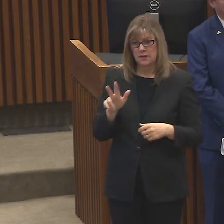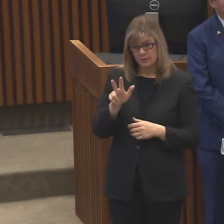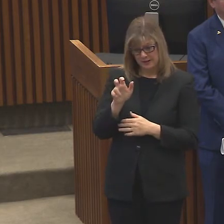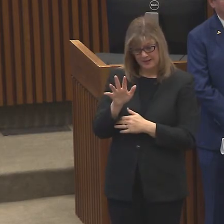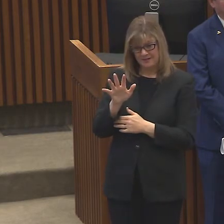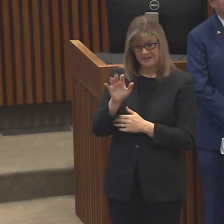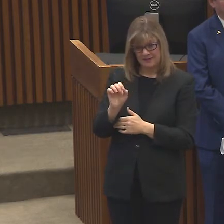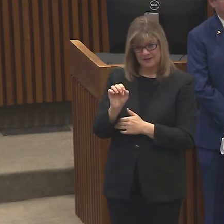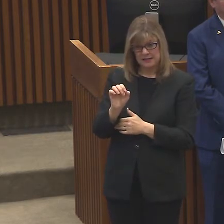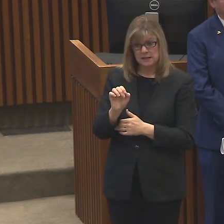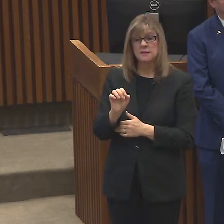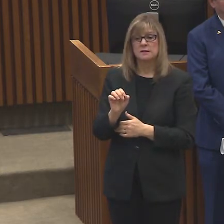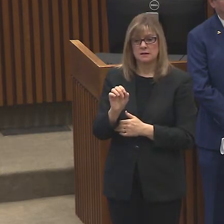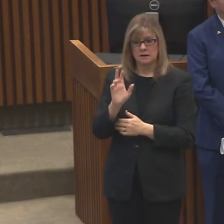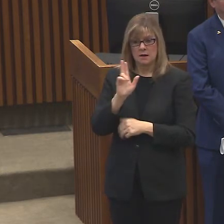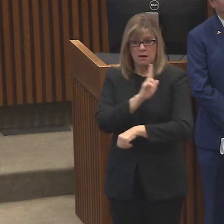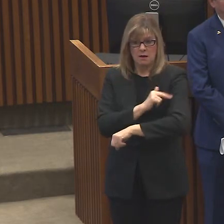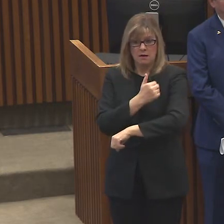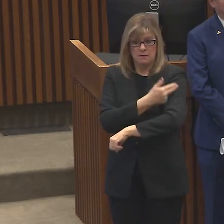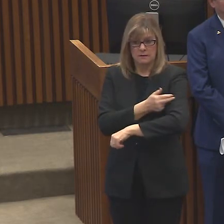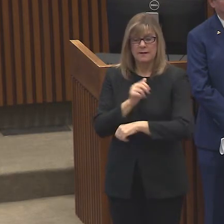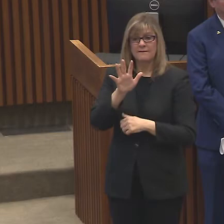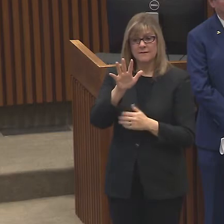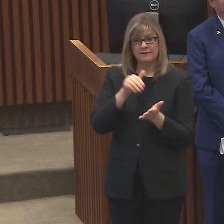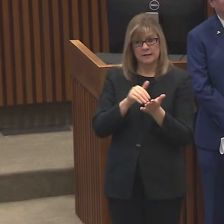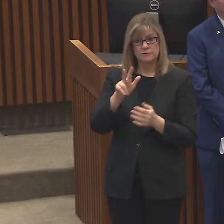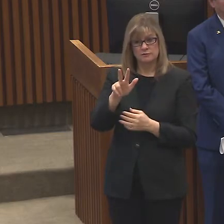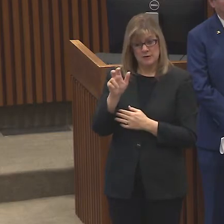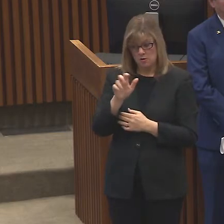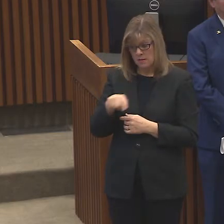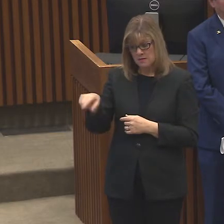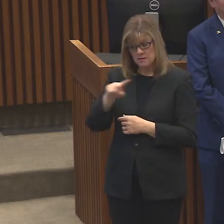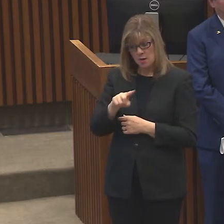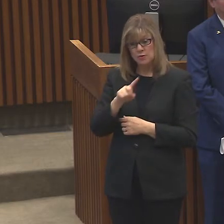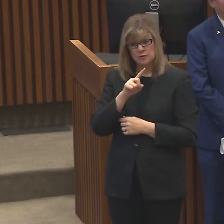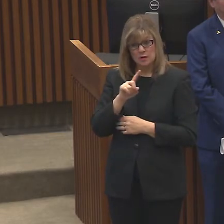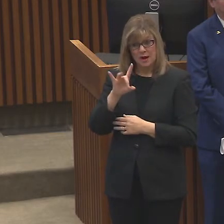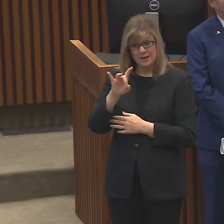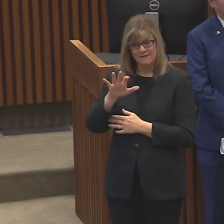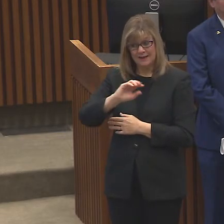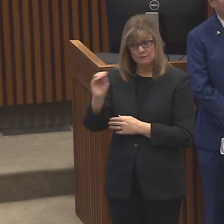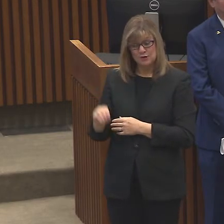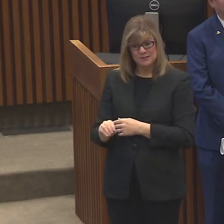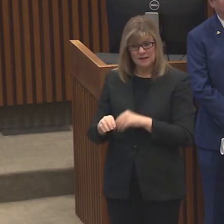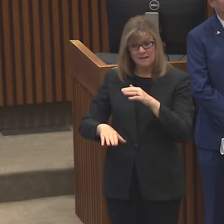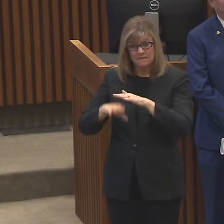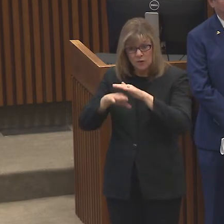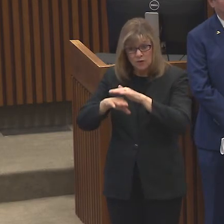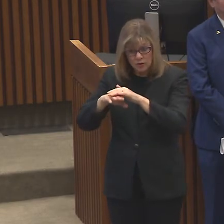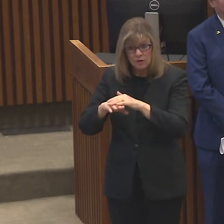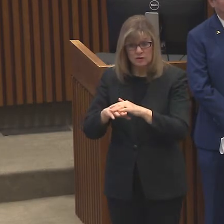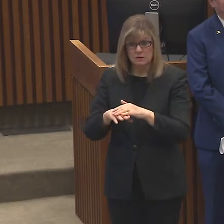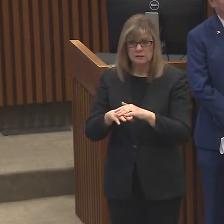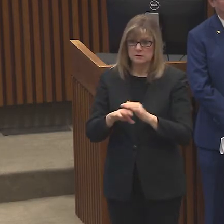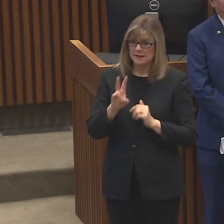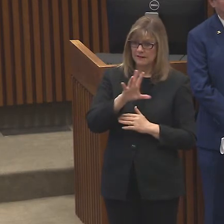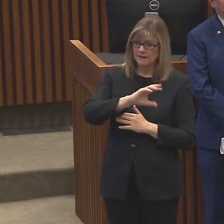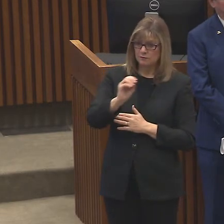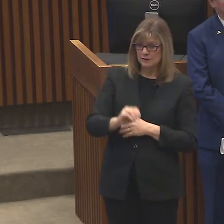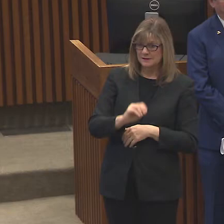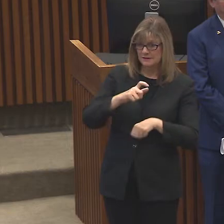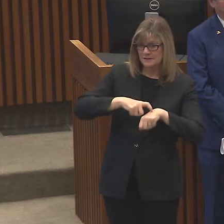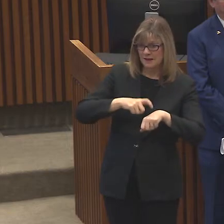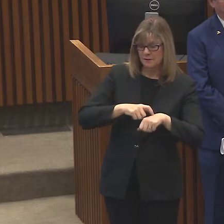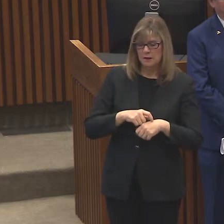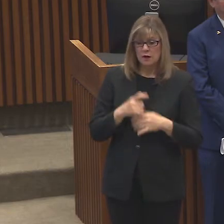County and at any given time about 85 percent of those are full. The estimate is even conservative estimates. If